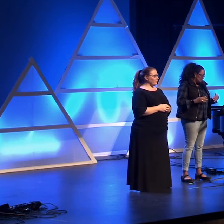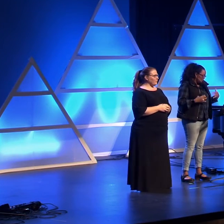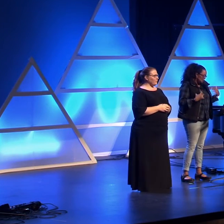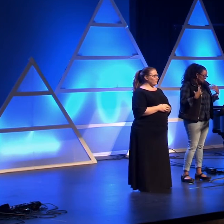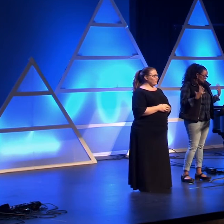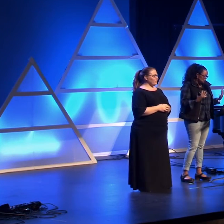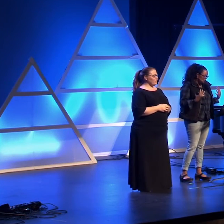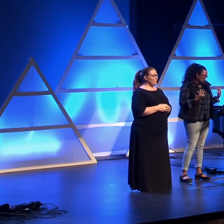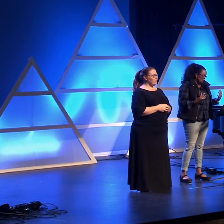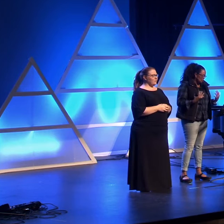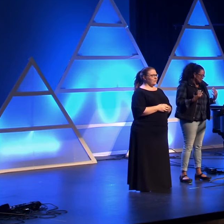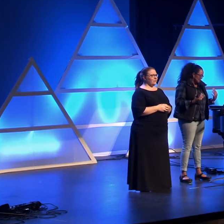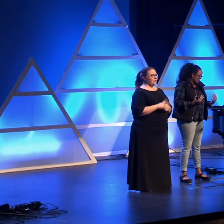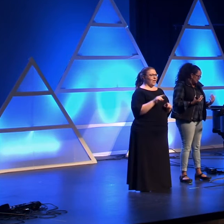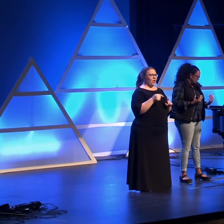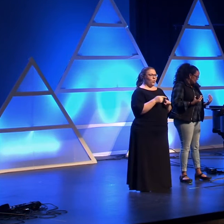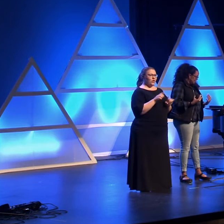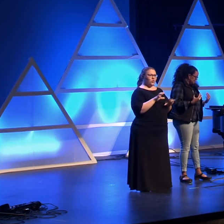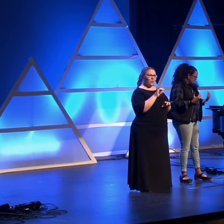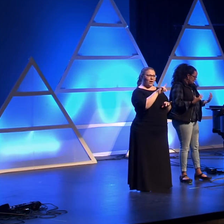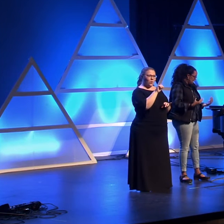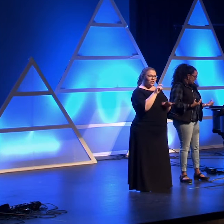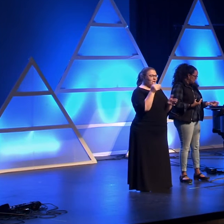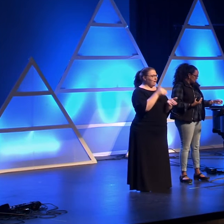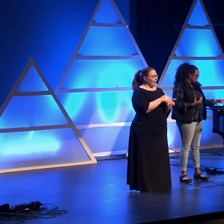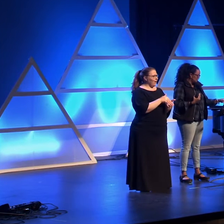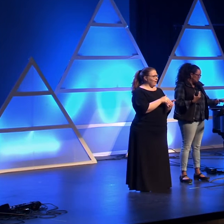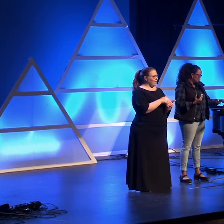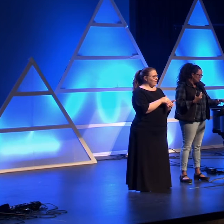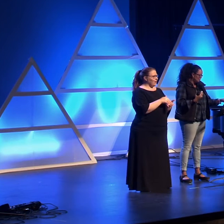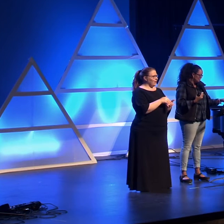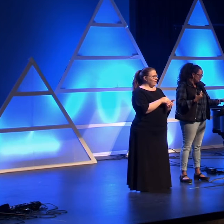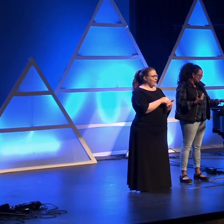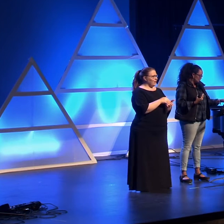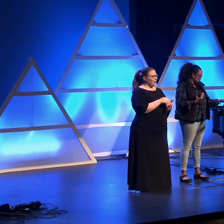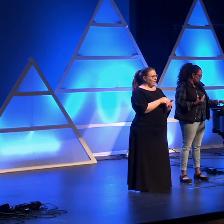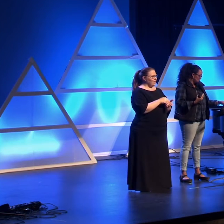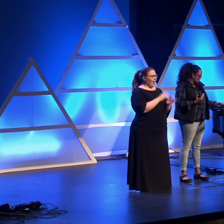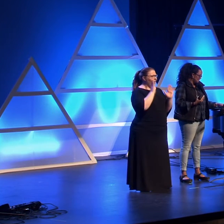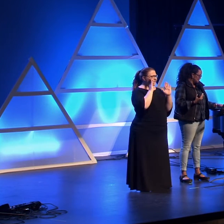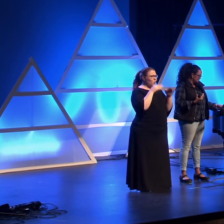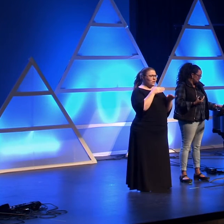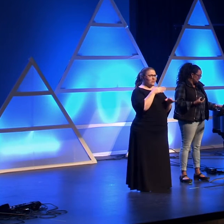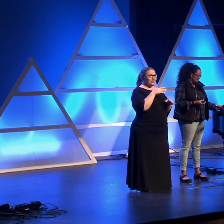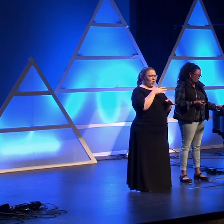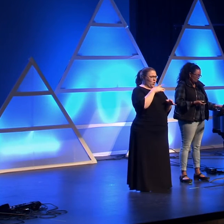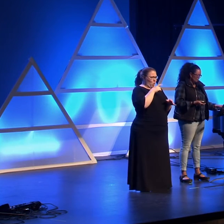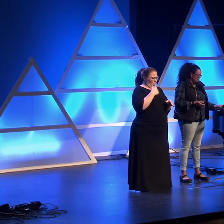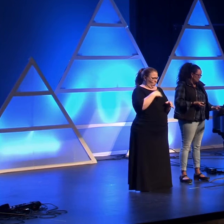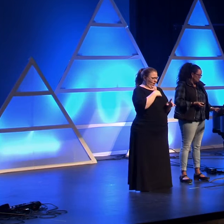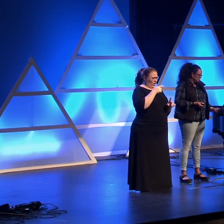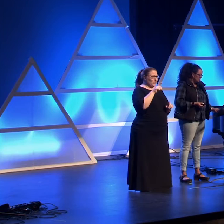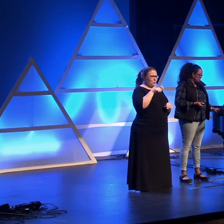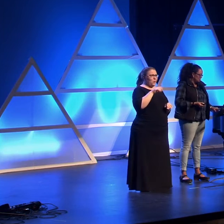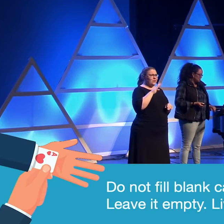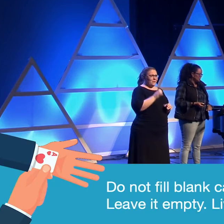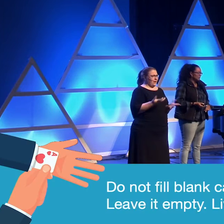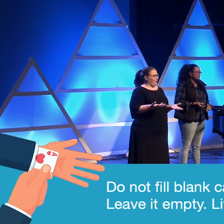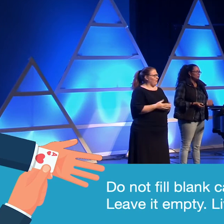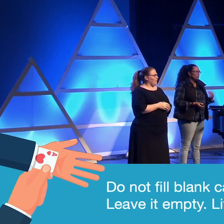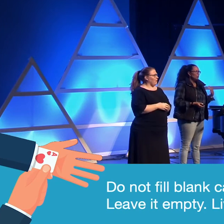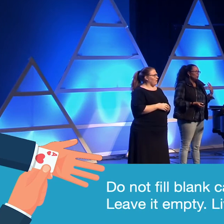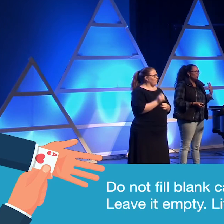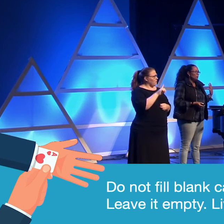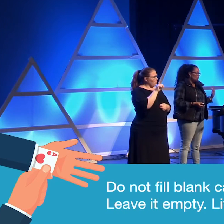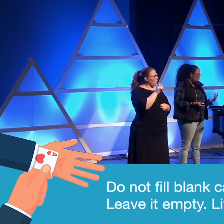So when you do this question again, it's about who we be, who we were meant to be. So the question